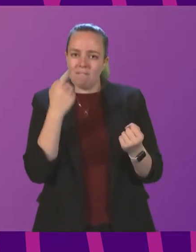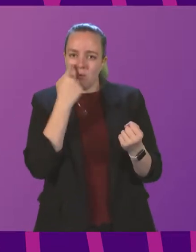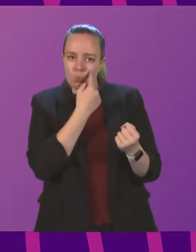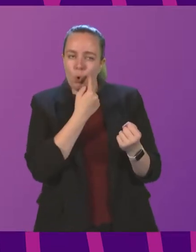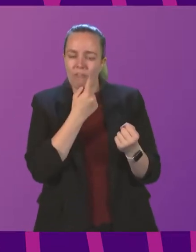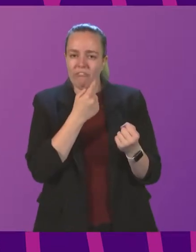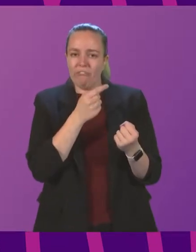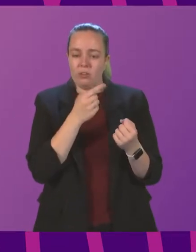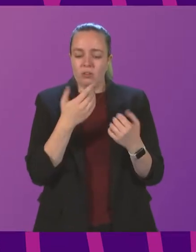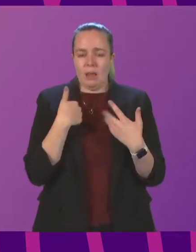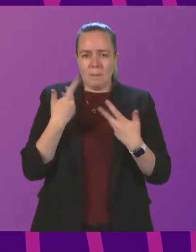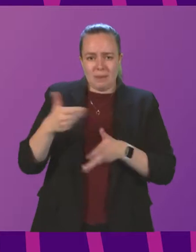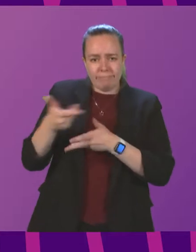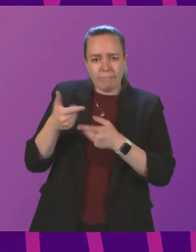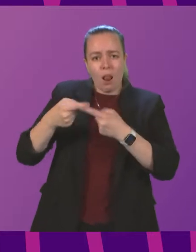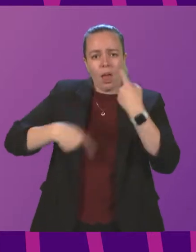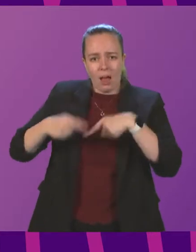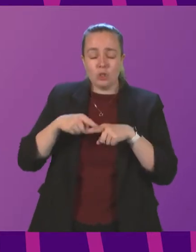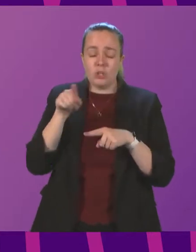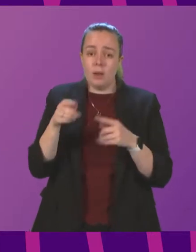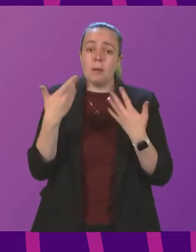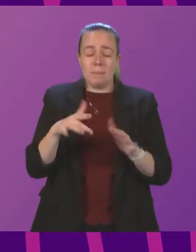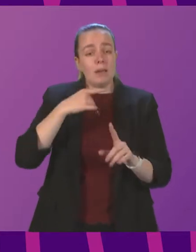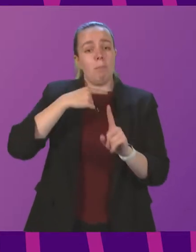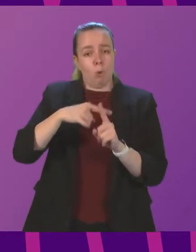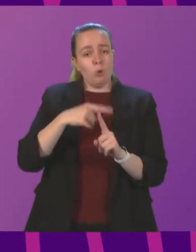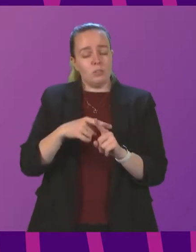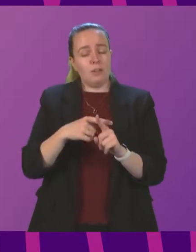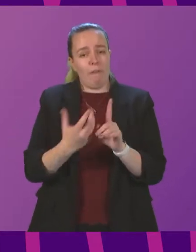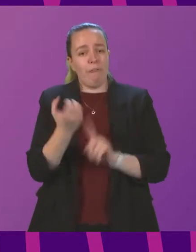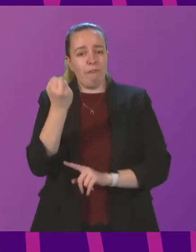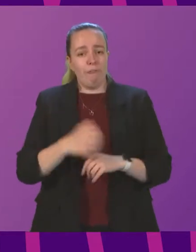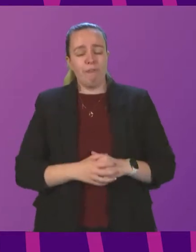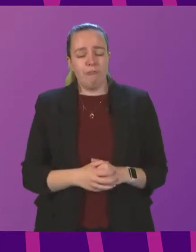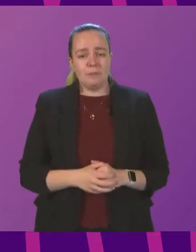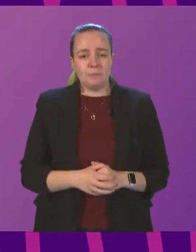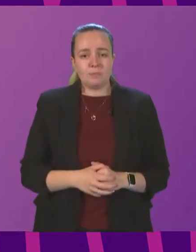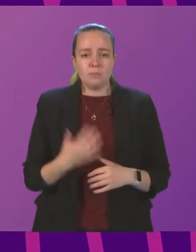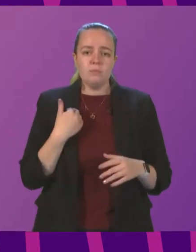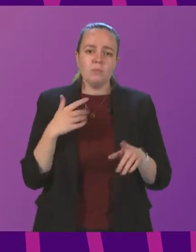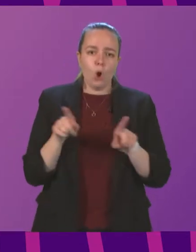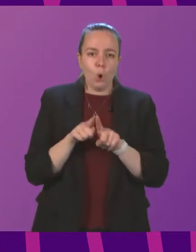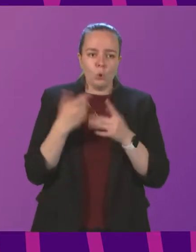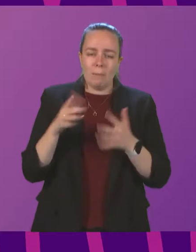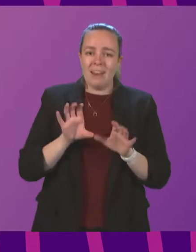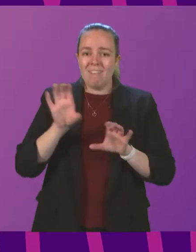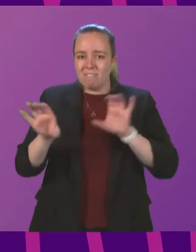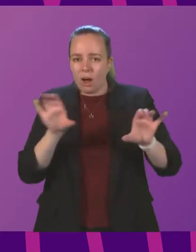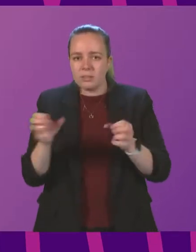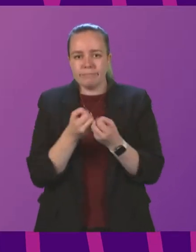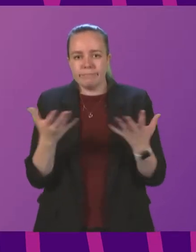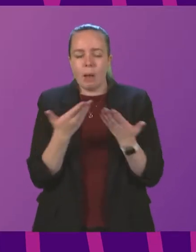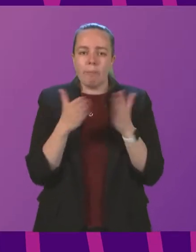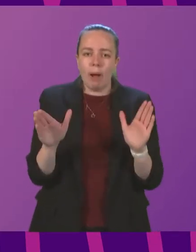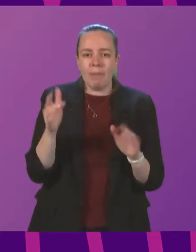commanders that I spoke to last year, that that has had a positive effect. We have also funded a number of public awareness